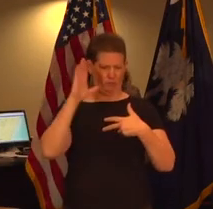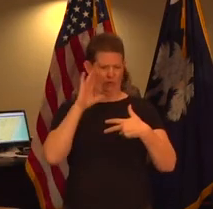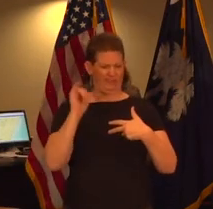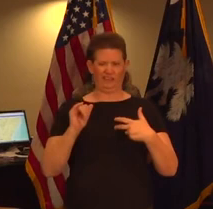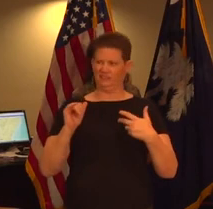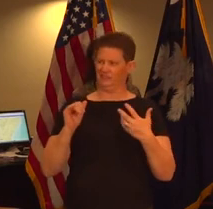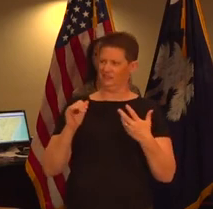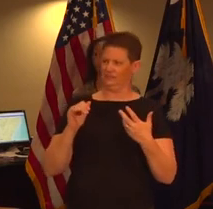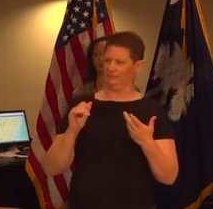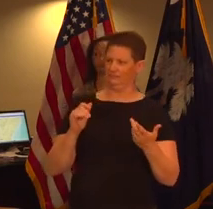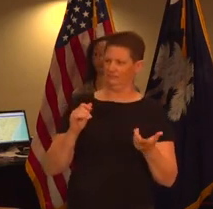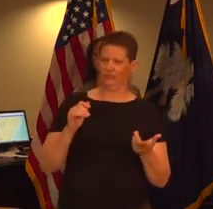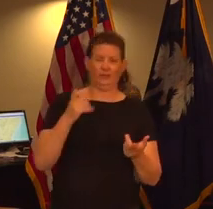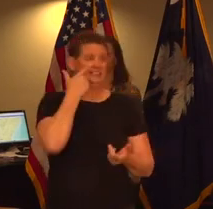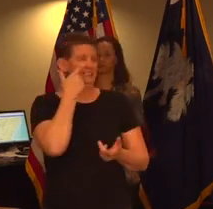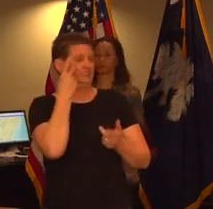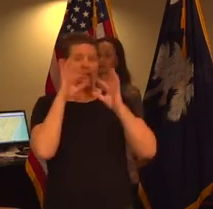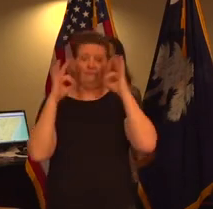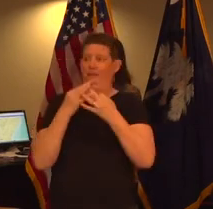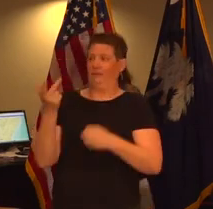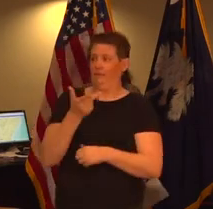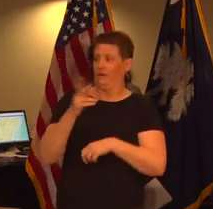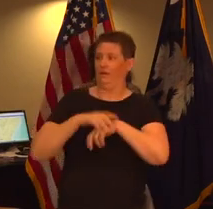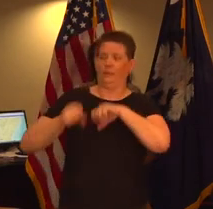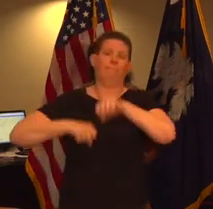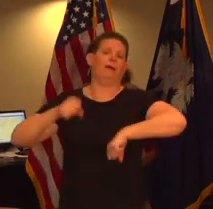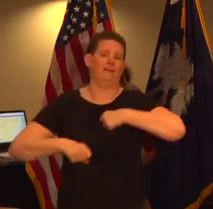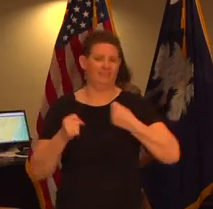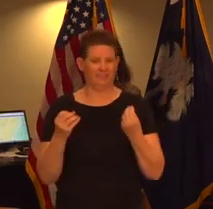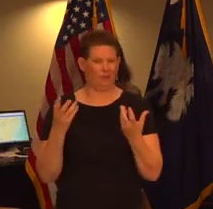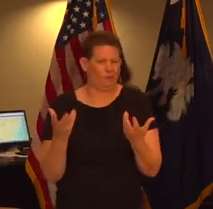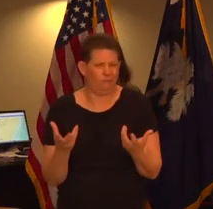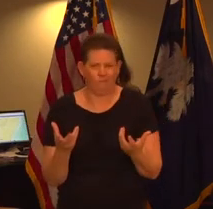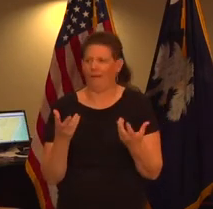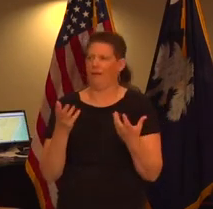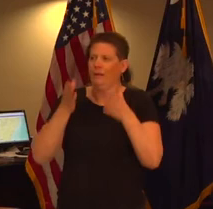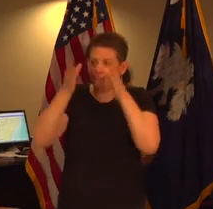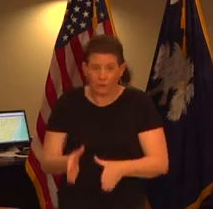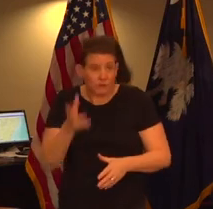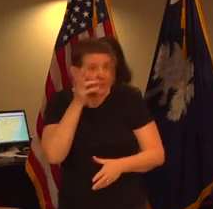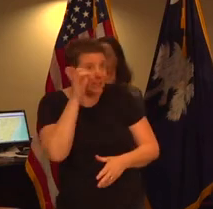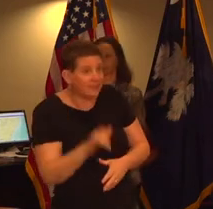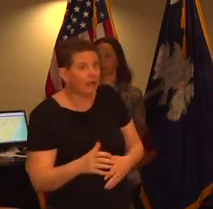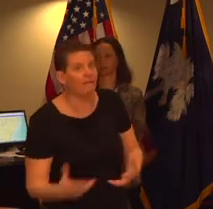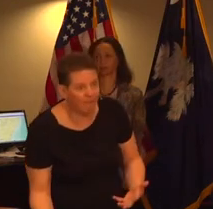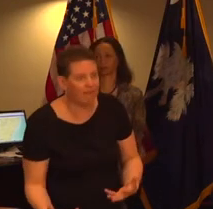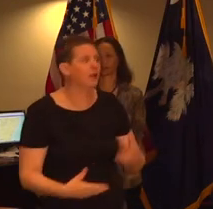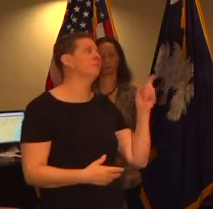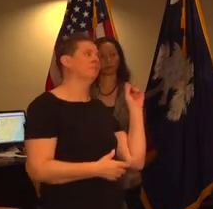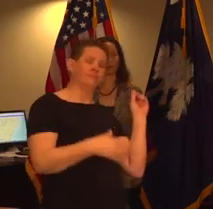very low bar i mean i saw a family of three out about on their bikes that's all i'm just wondering is somebody out there who's hearing something like well that's